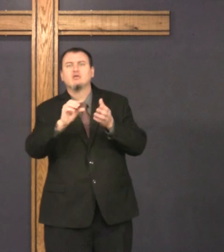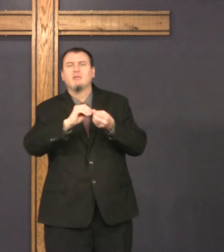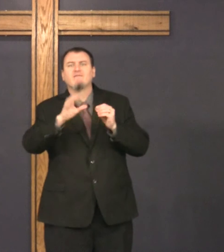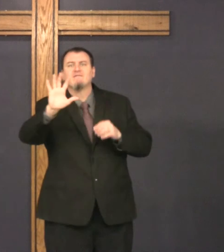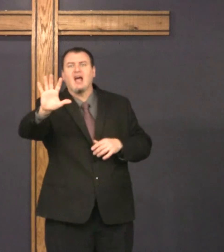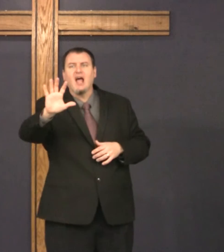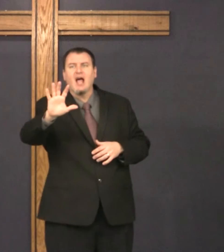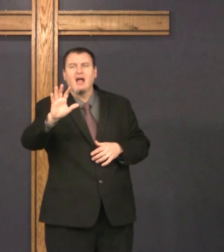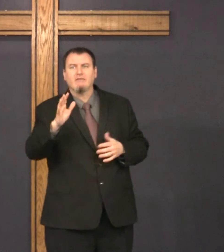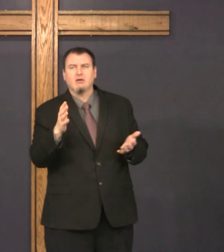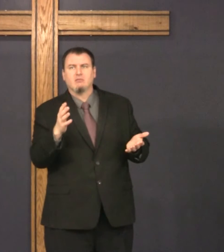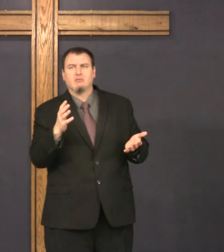in verse five,